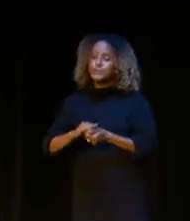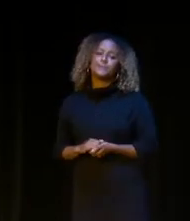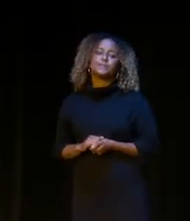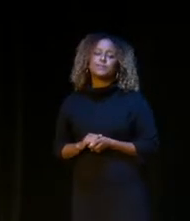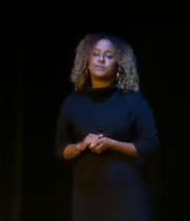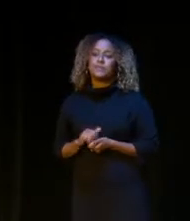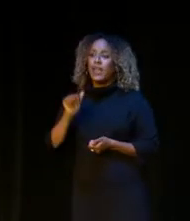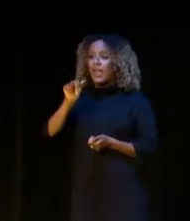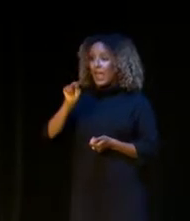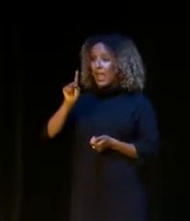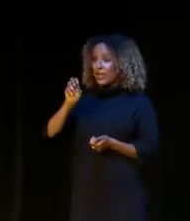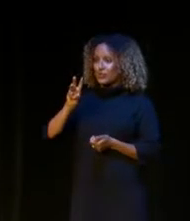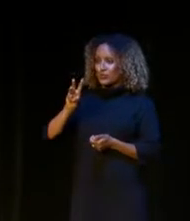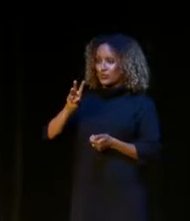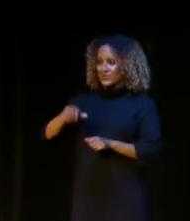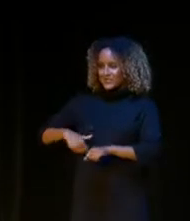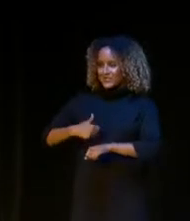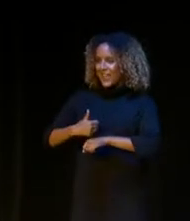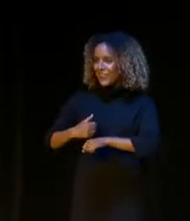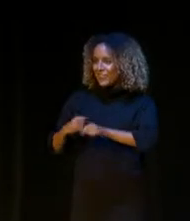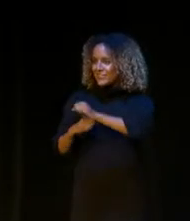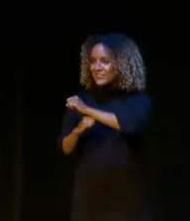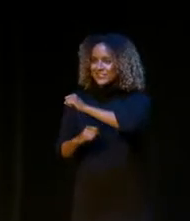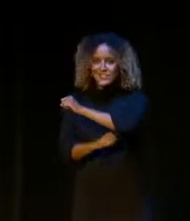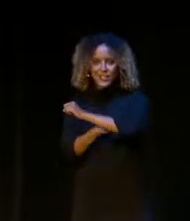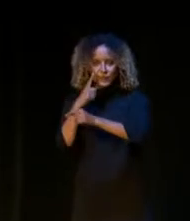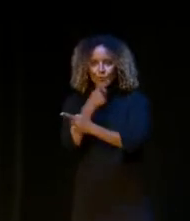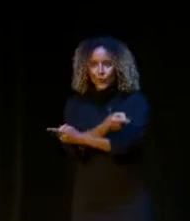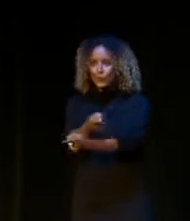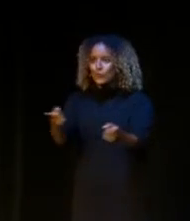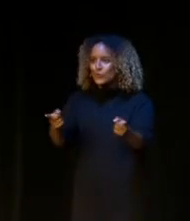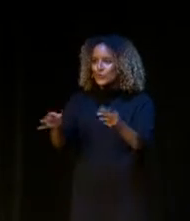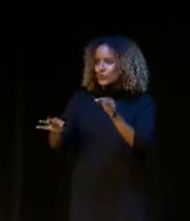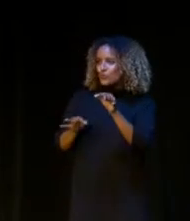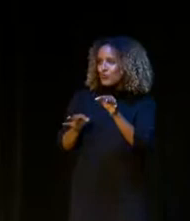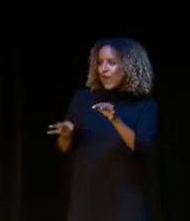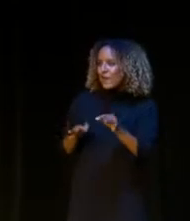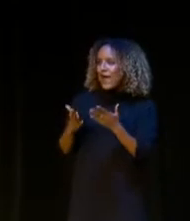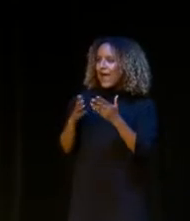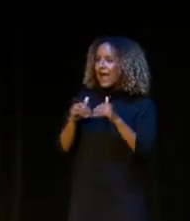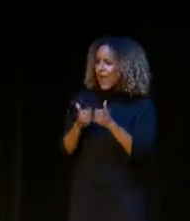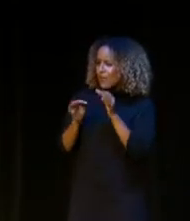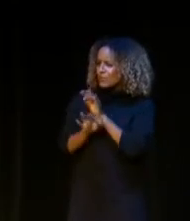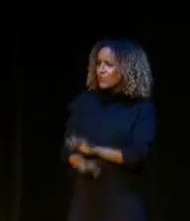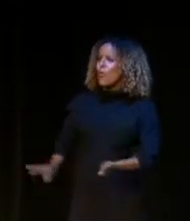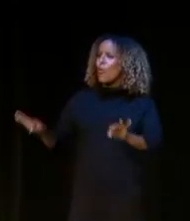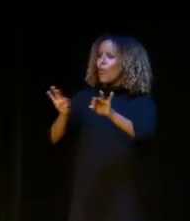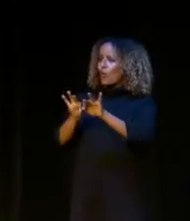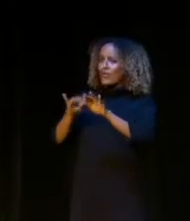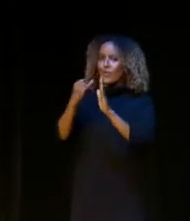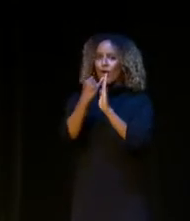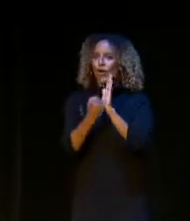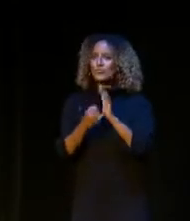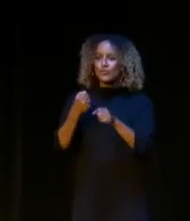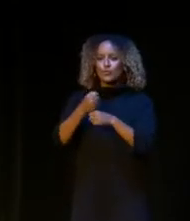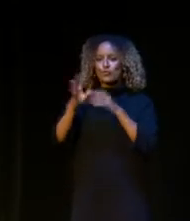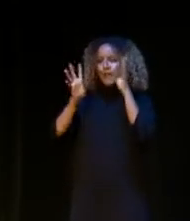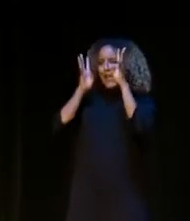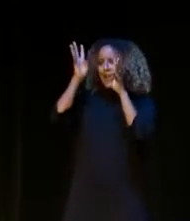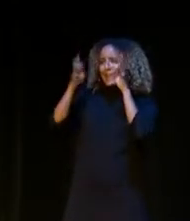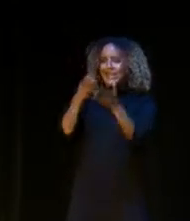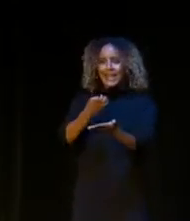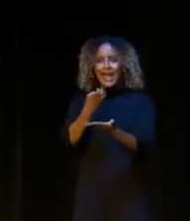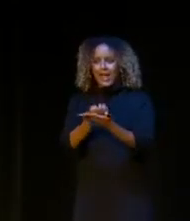Andrew set the stage for you in describing how important the arts are and the creative